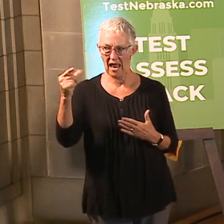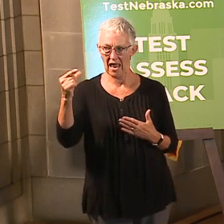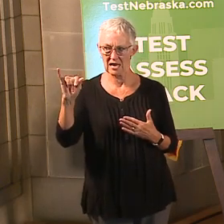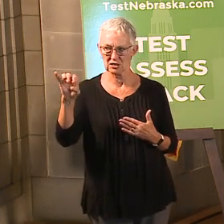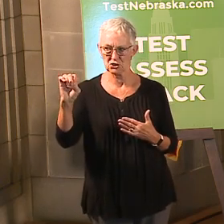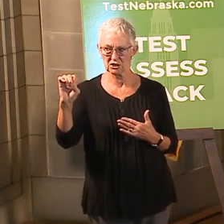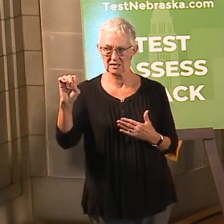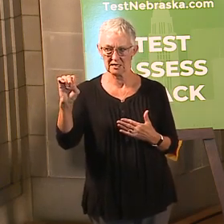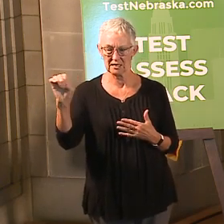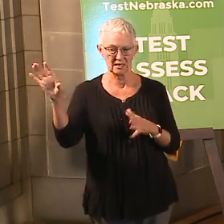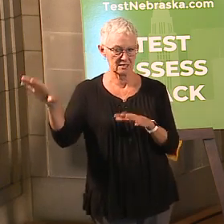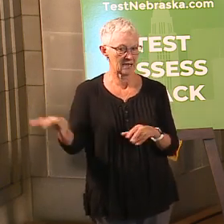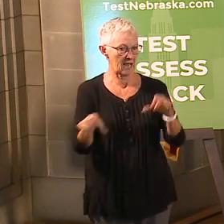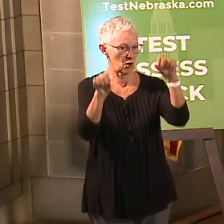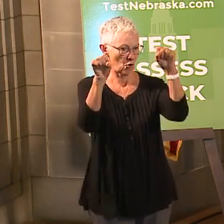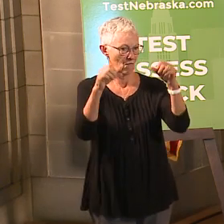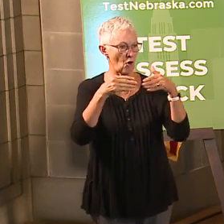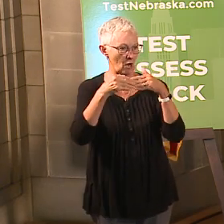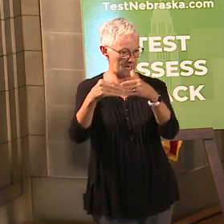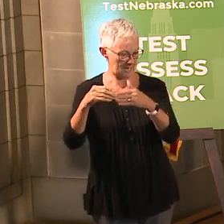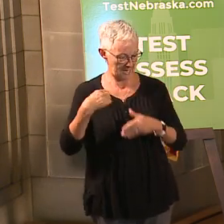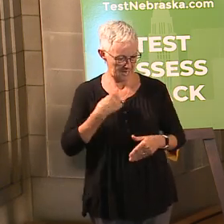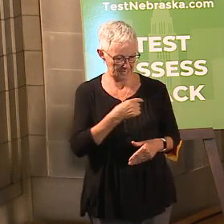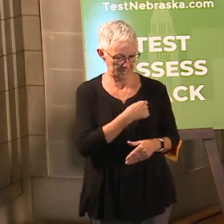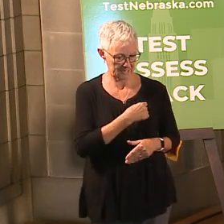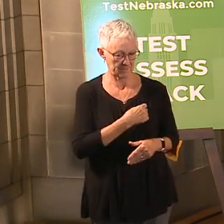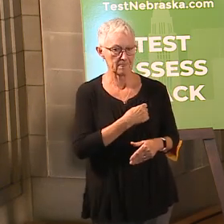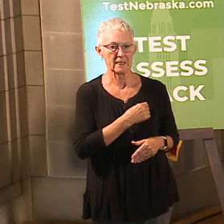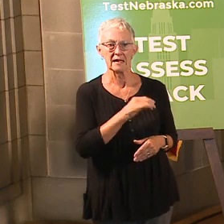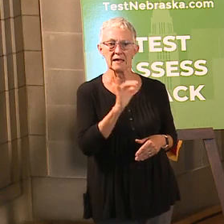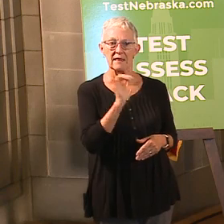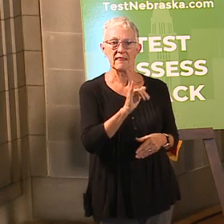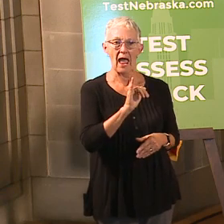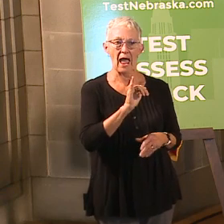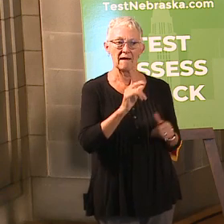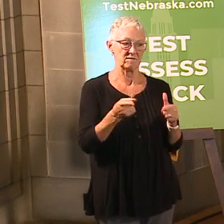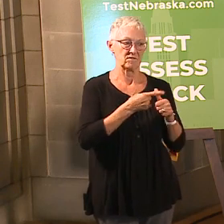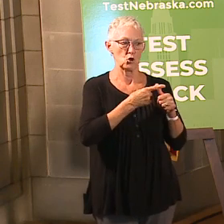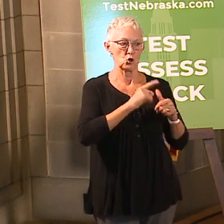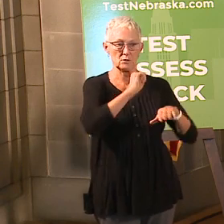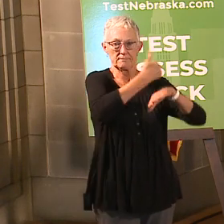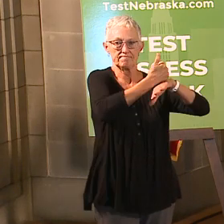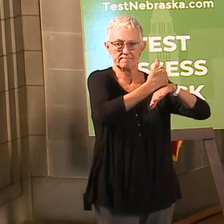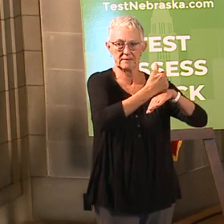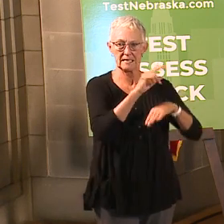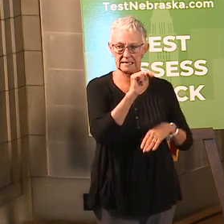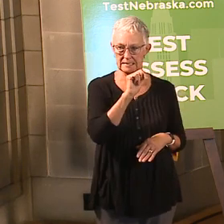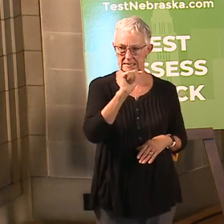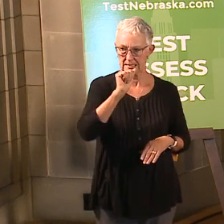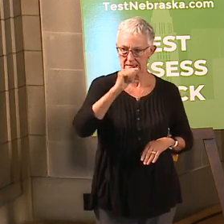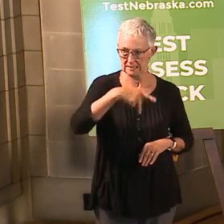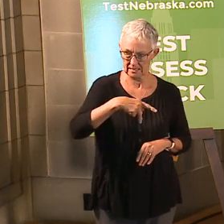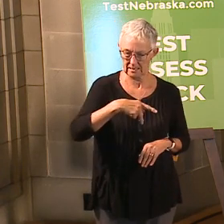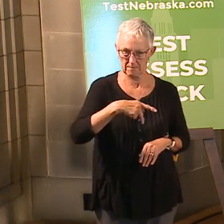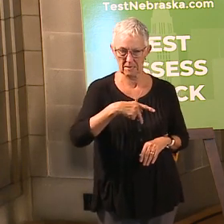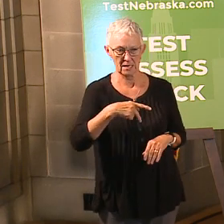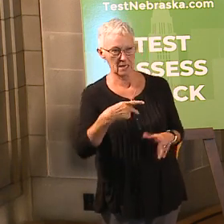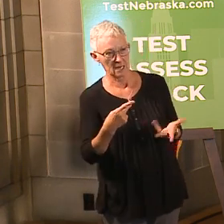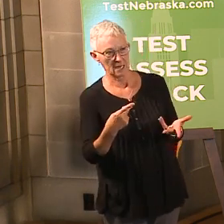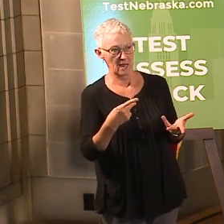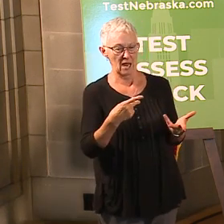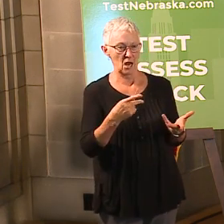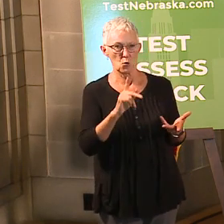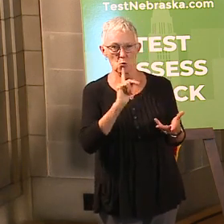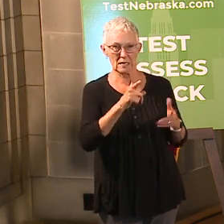forward as we carry on. The original iteration of NAP, as we affectionately call it, was averaging from